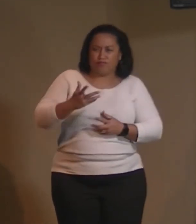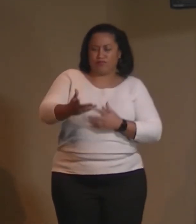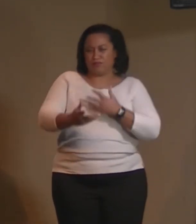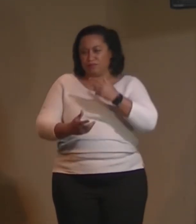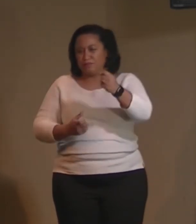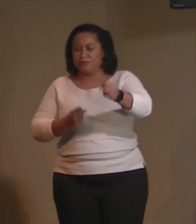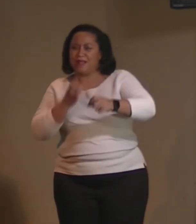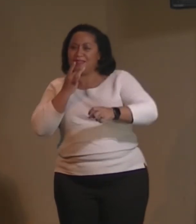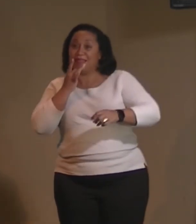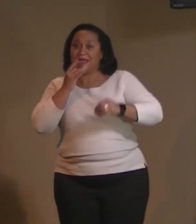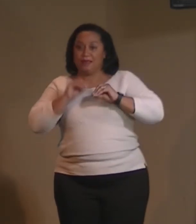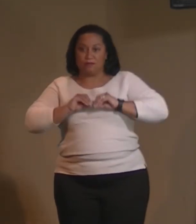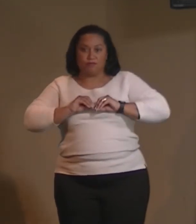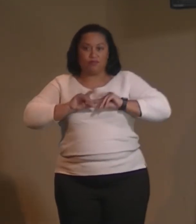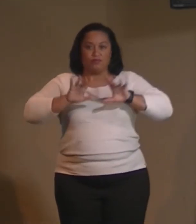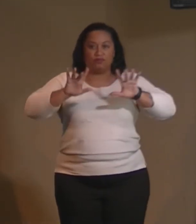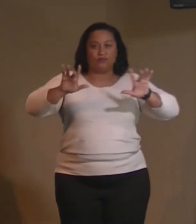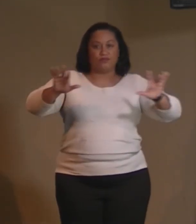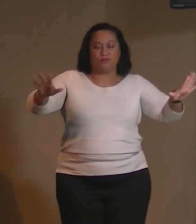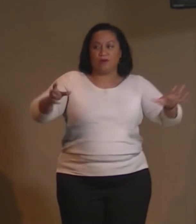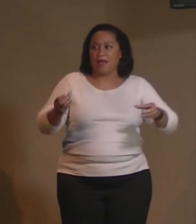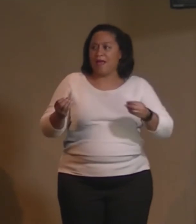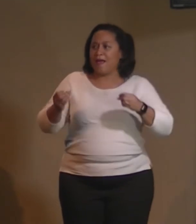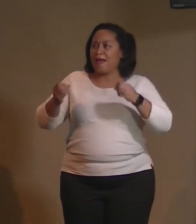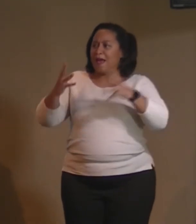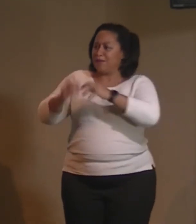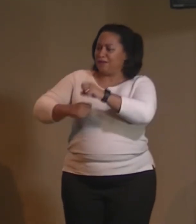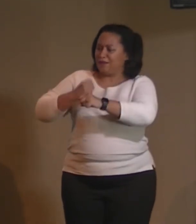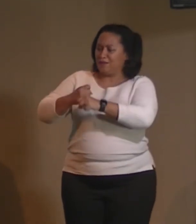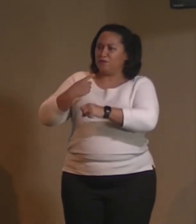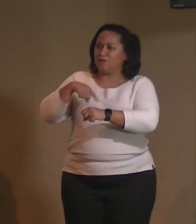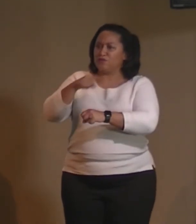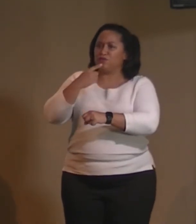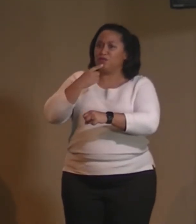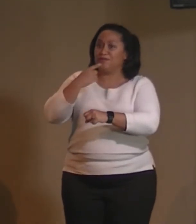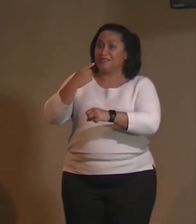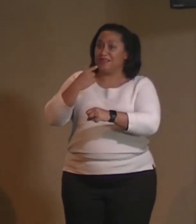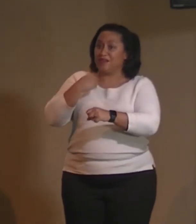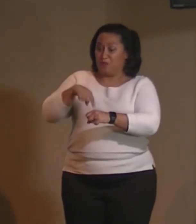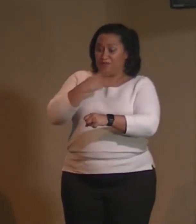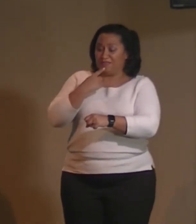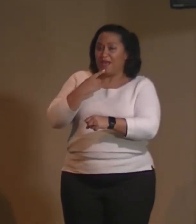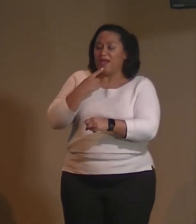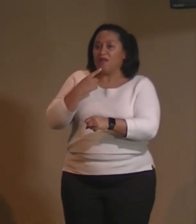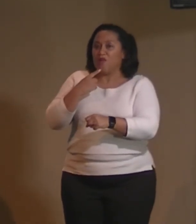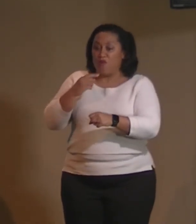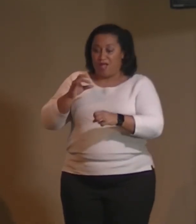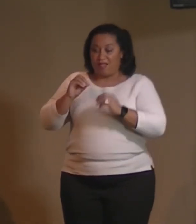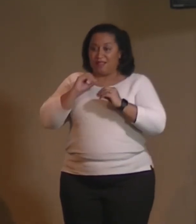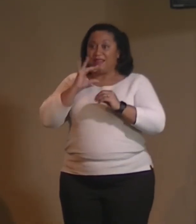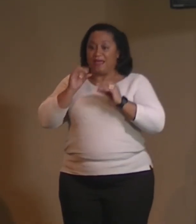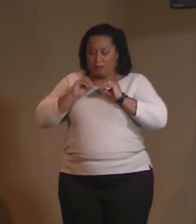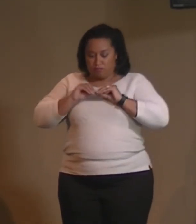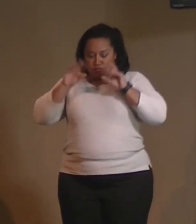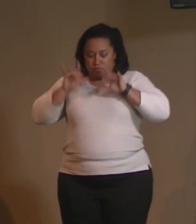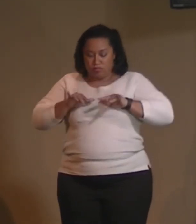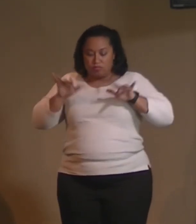many years have we been saying that we are light beings and light workers and beings of light? And here it is in an AARP magazine